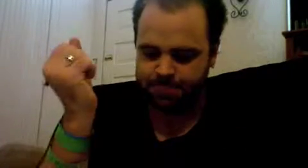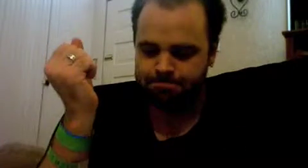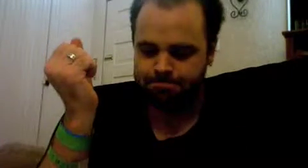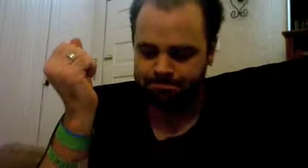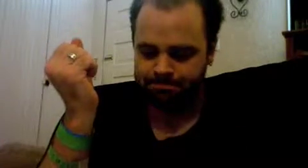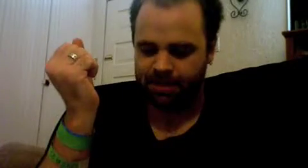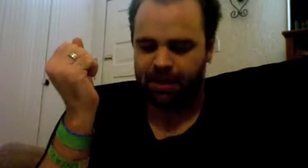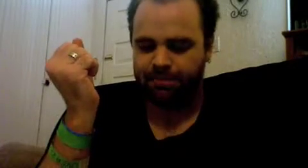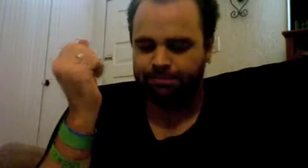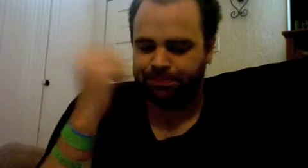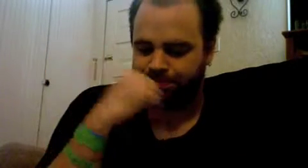and